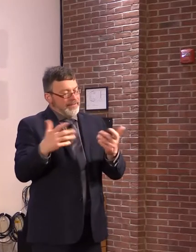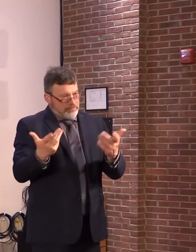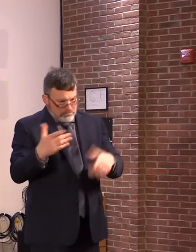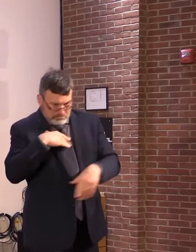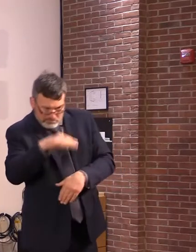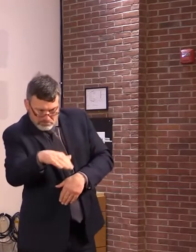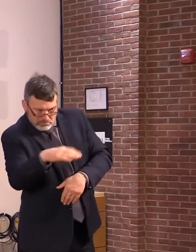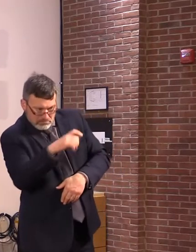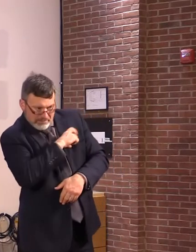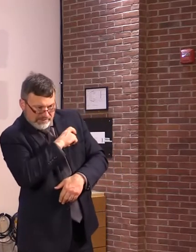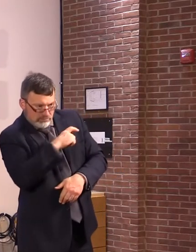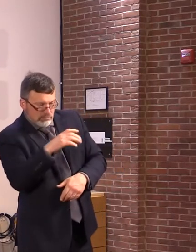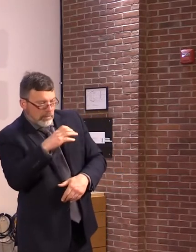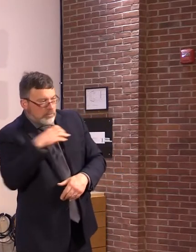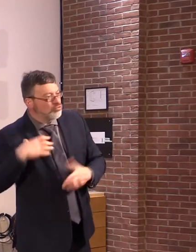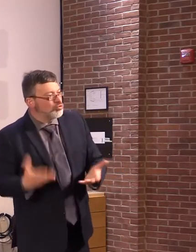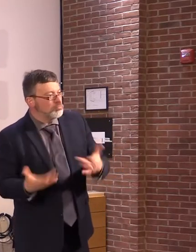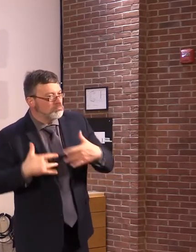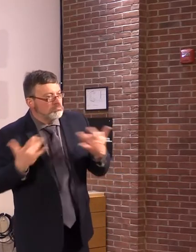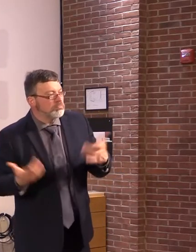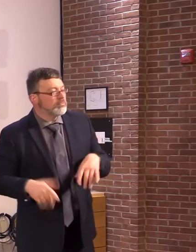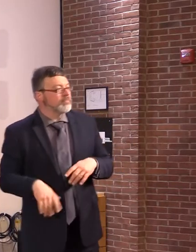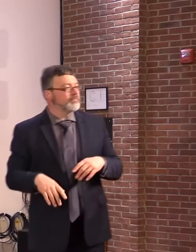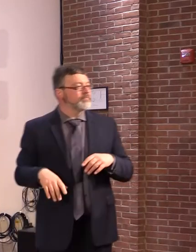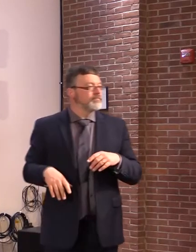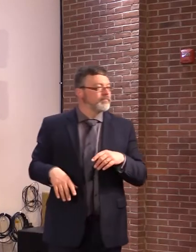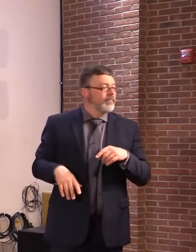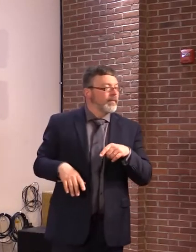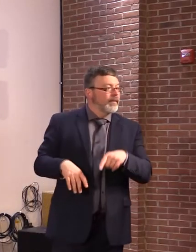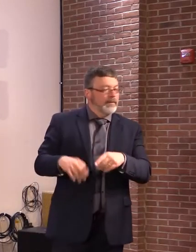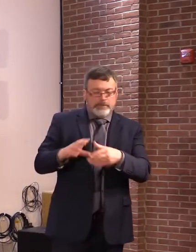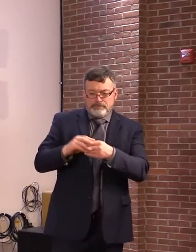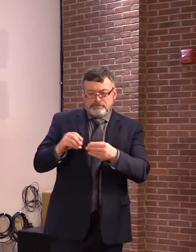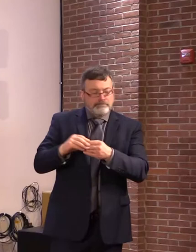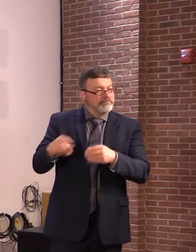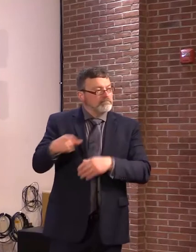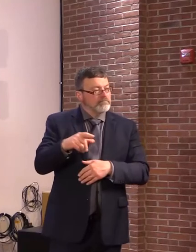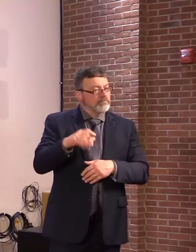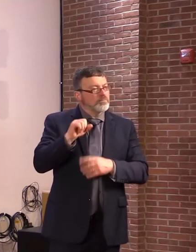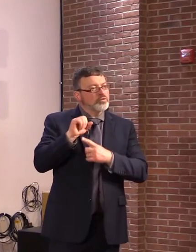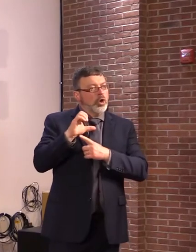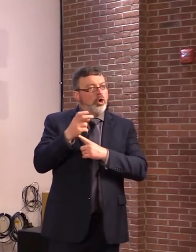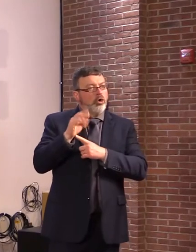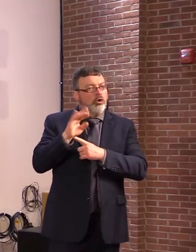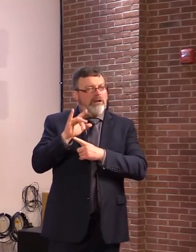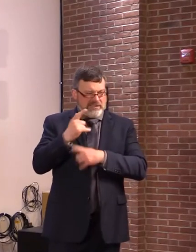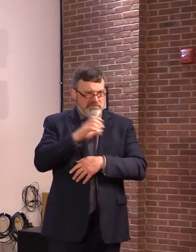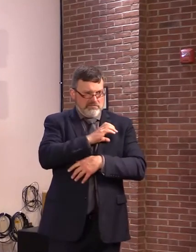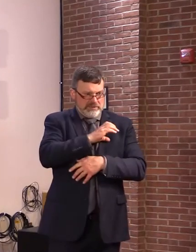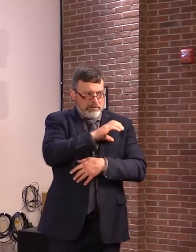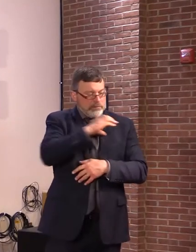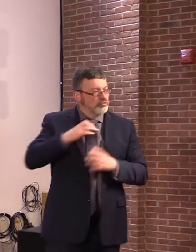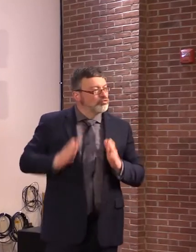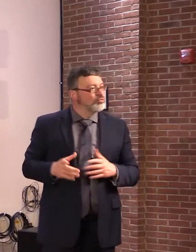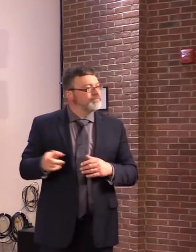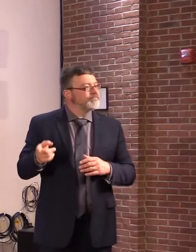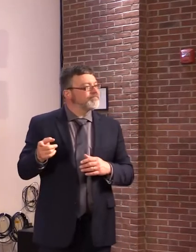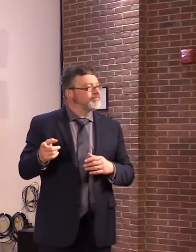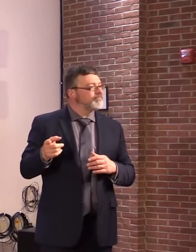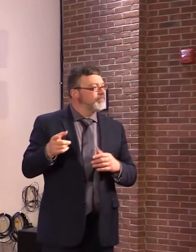Thank you, Governor. think the phrasing of the question is probably that